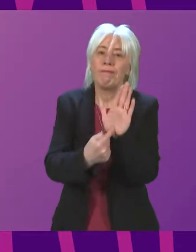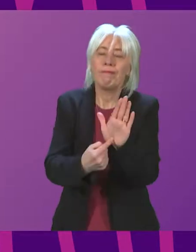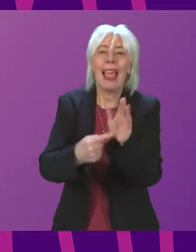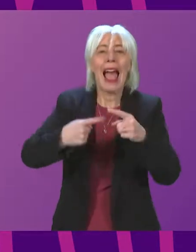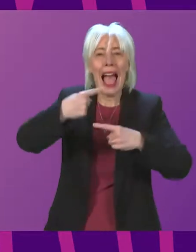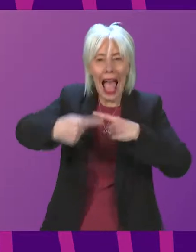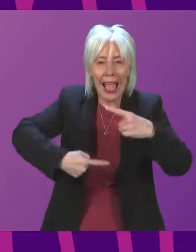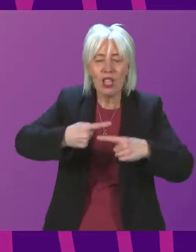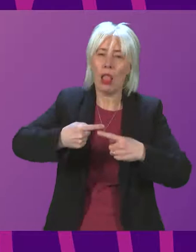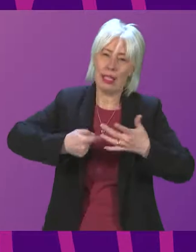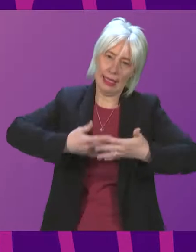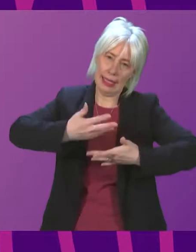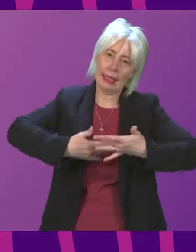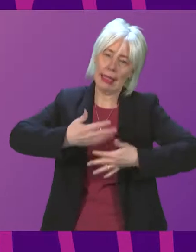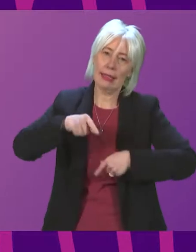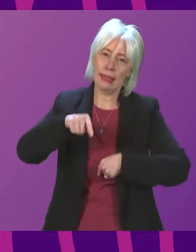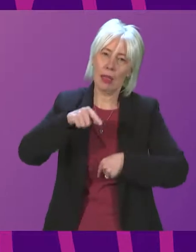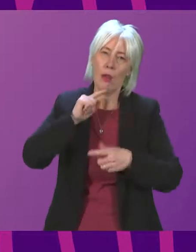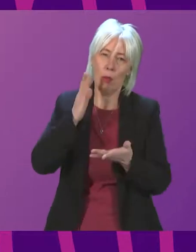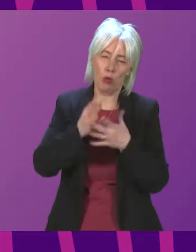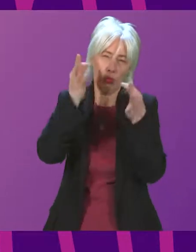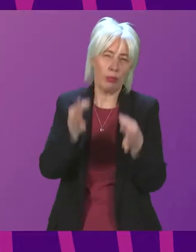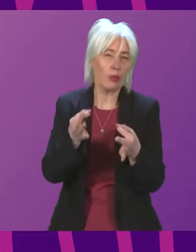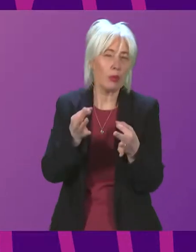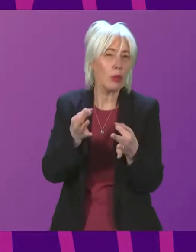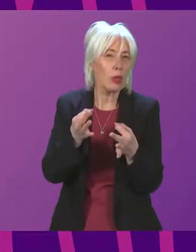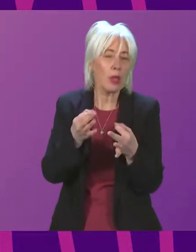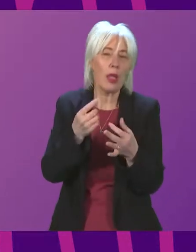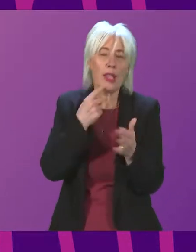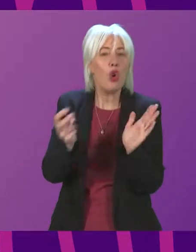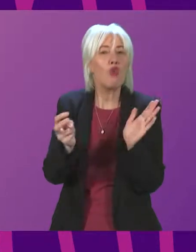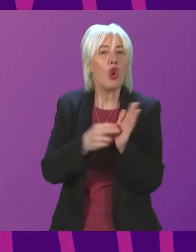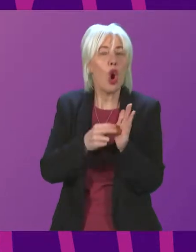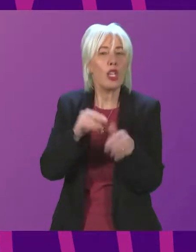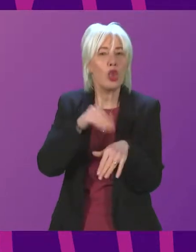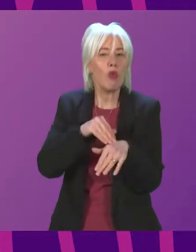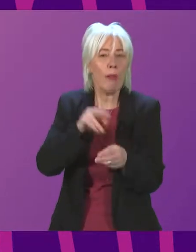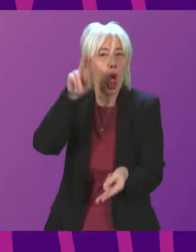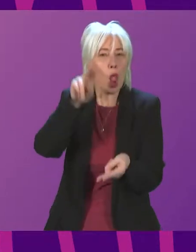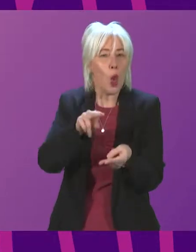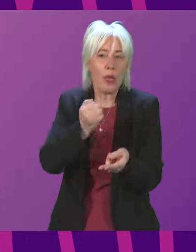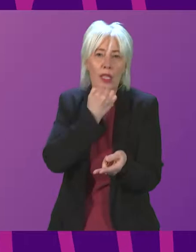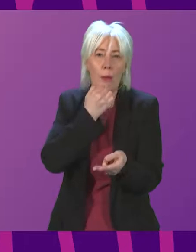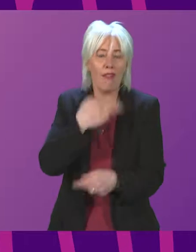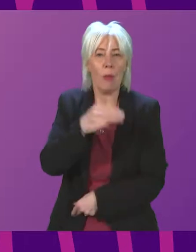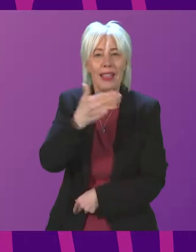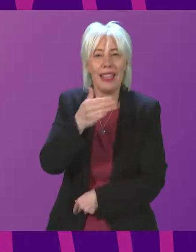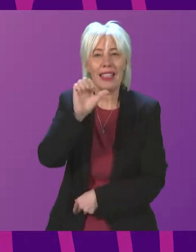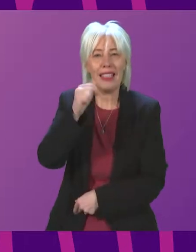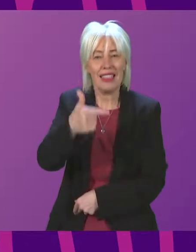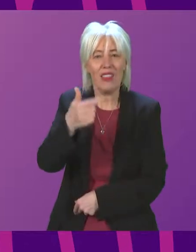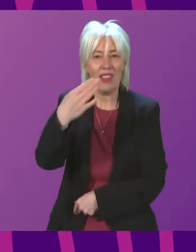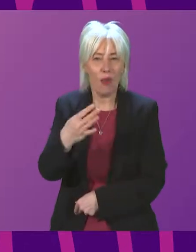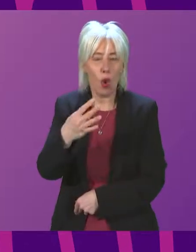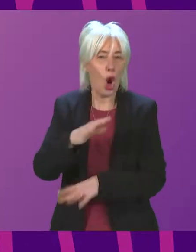statistics, which are the most accurate records, that recorded crime remains at one of the lowest levels since 1974. Non-sexual